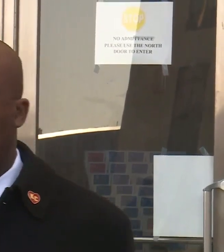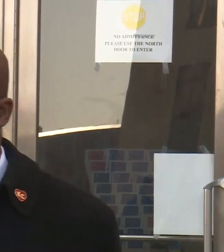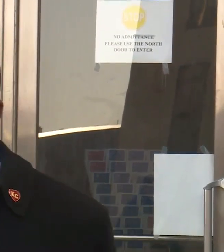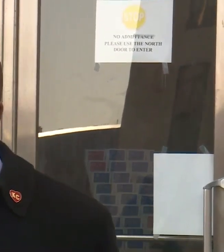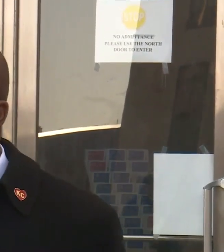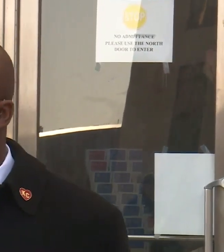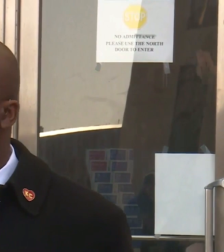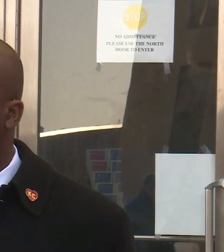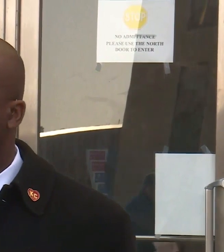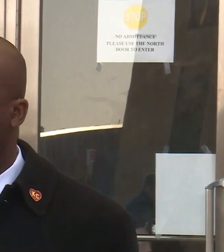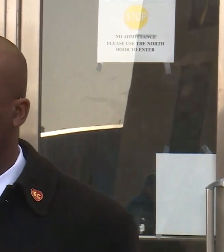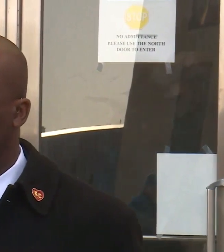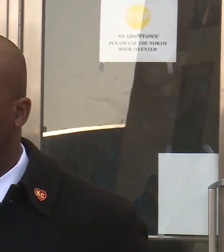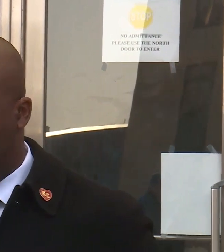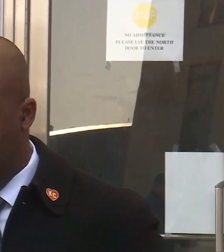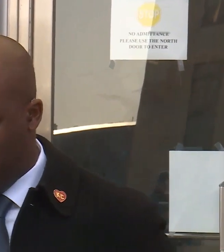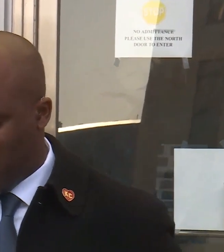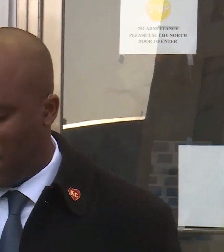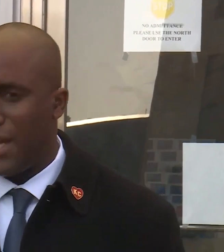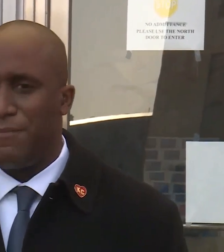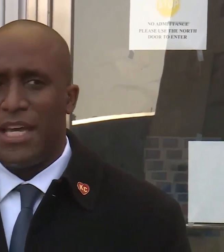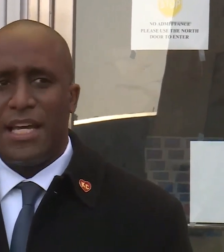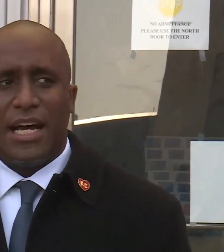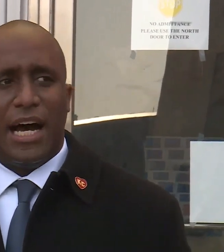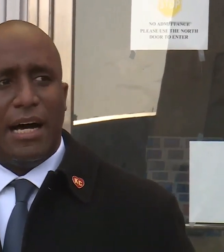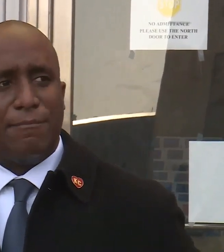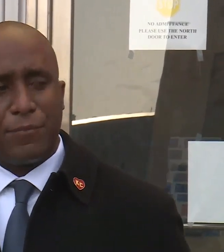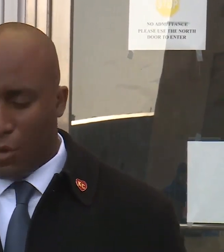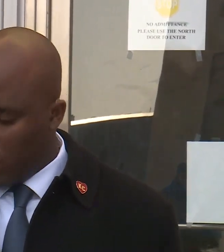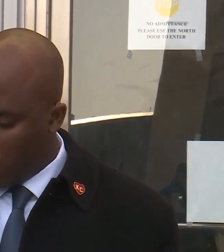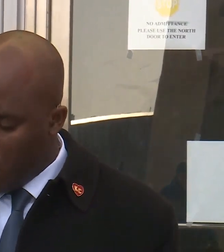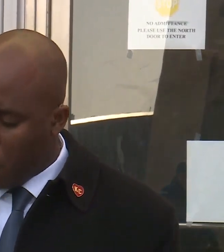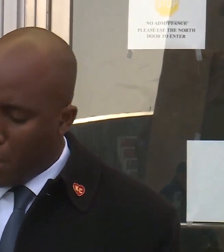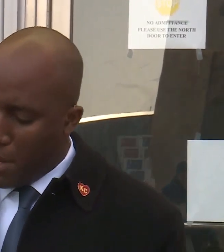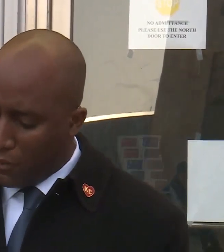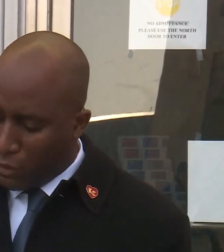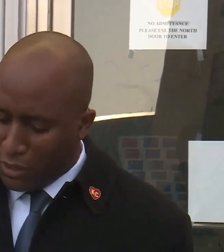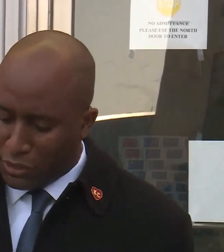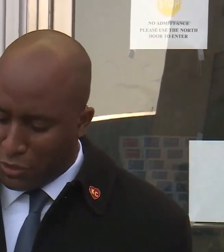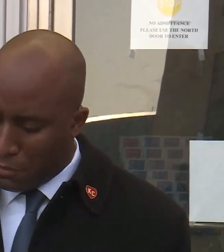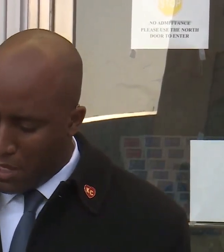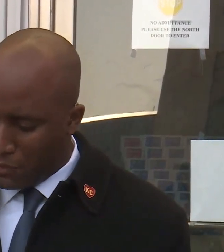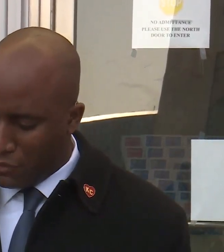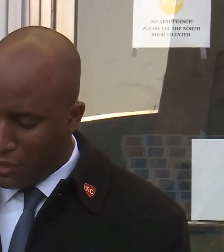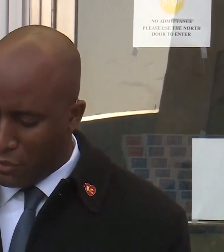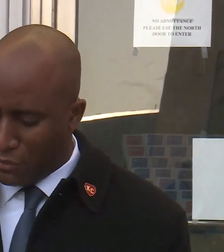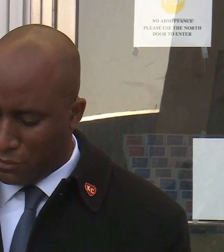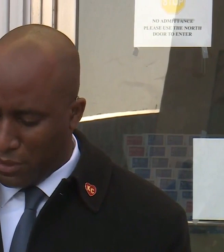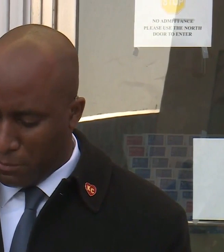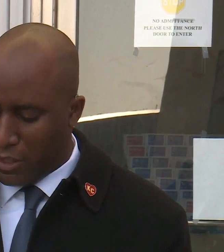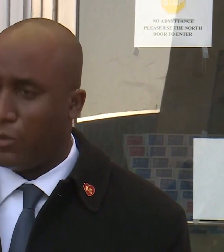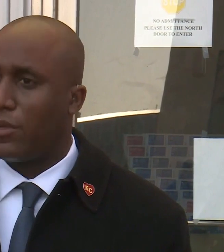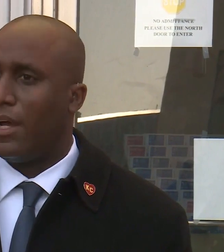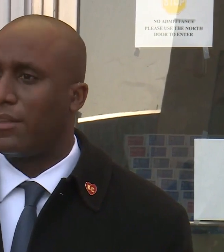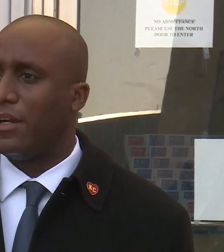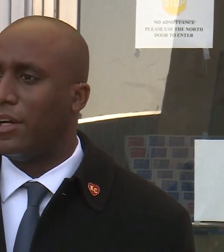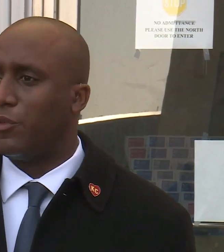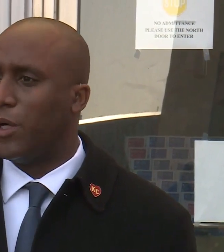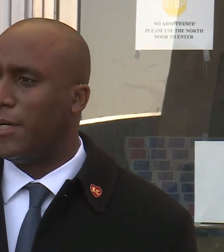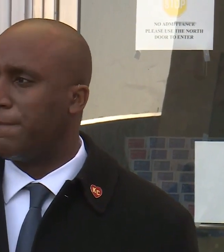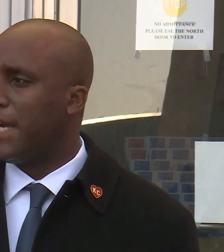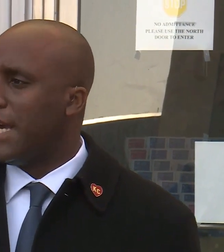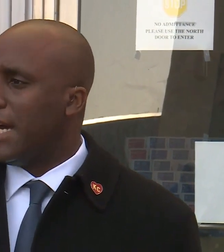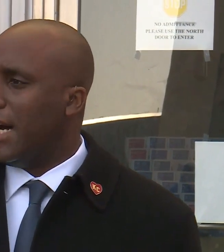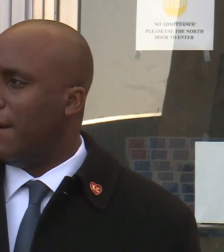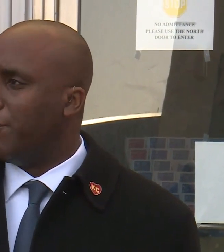So good afternoon. I'm Quentin Lucas, the mayor of Kansas City, only removing my mask so I can share the message. I know there's some lip readers out there